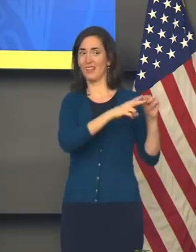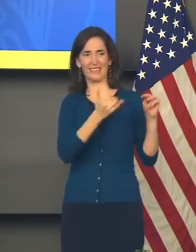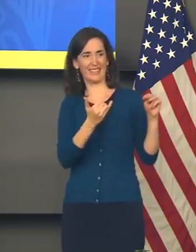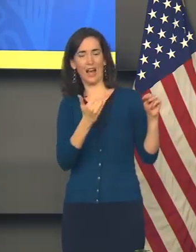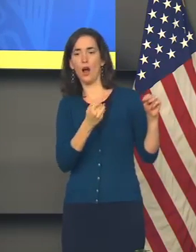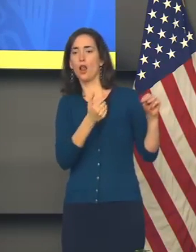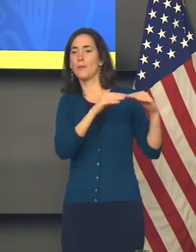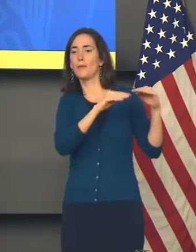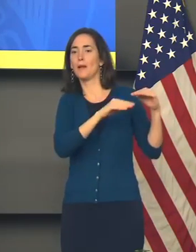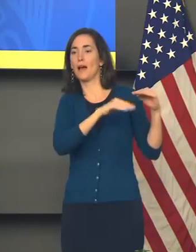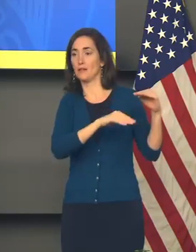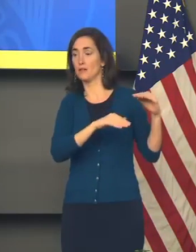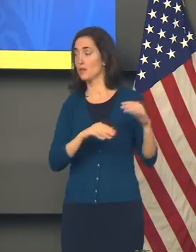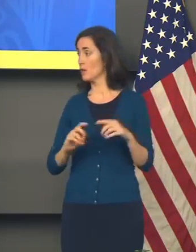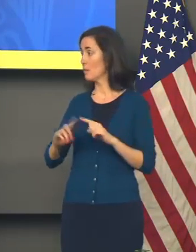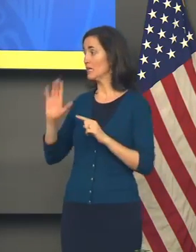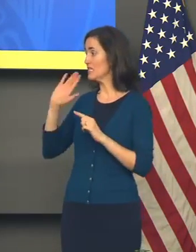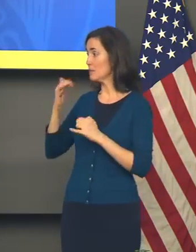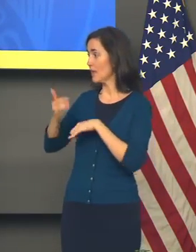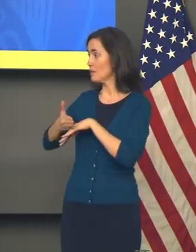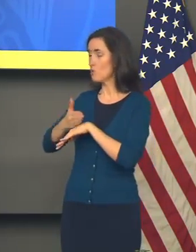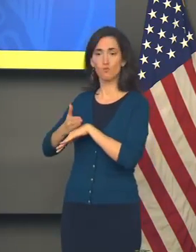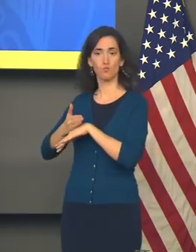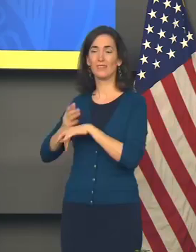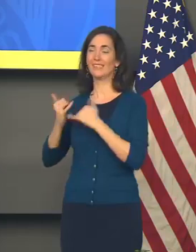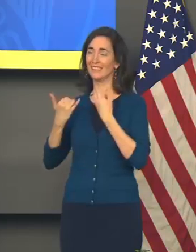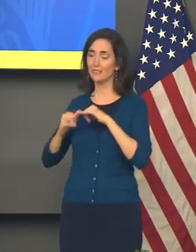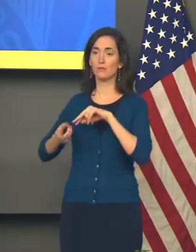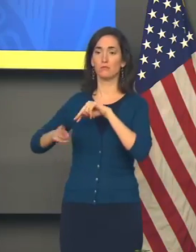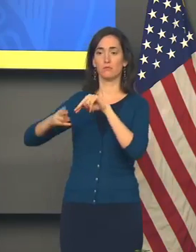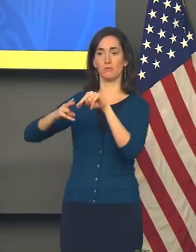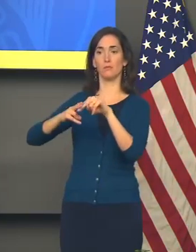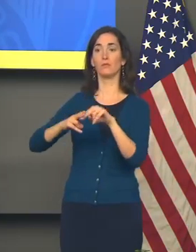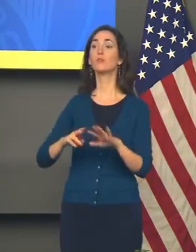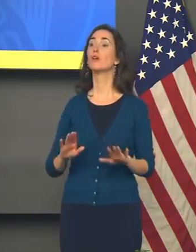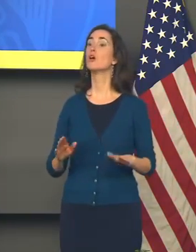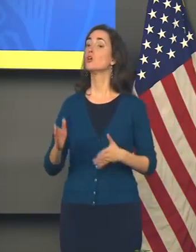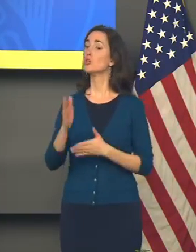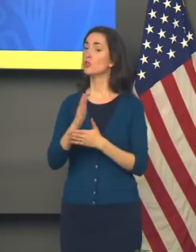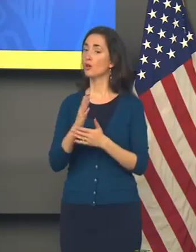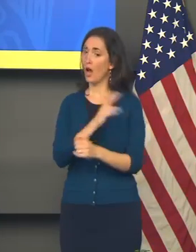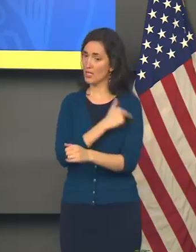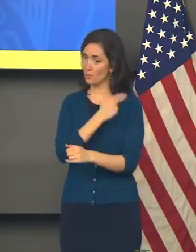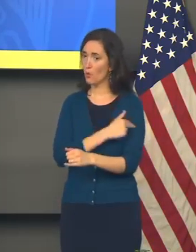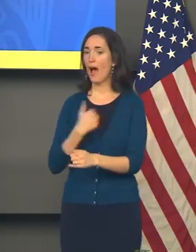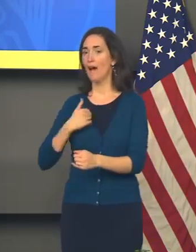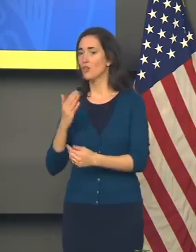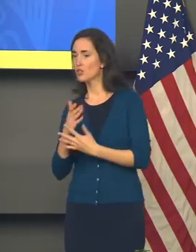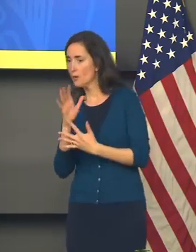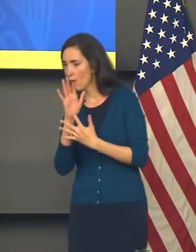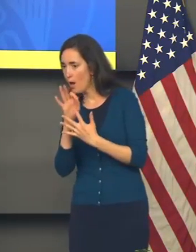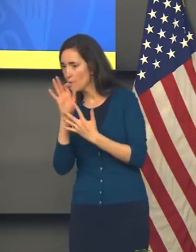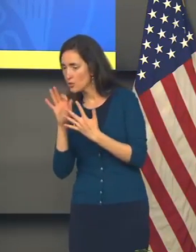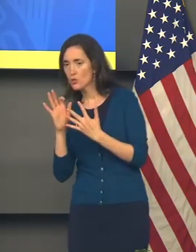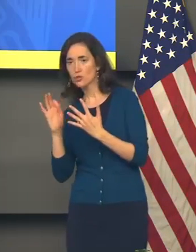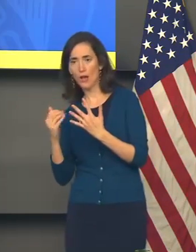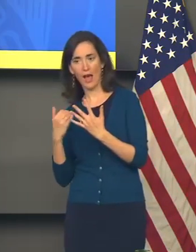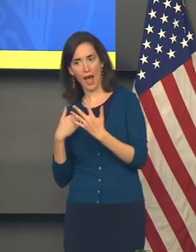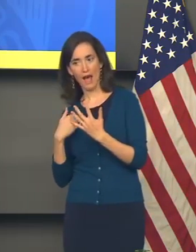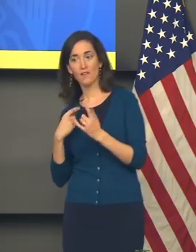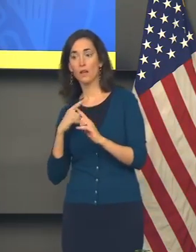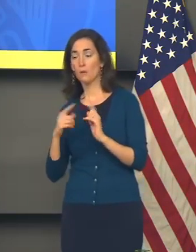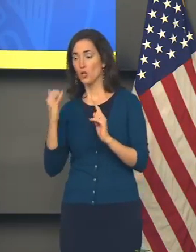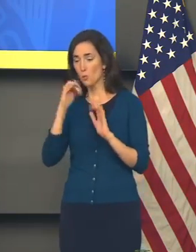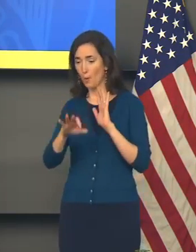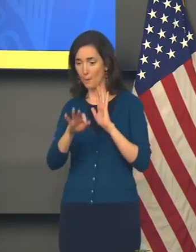it's slowing. You know, hospitals continue to have some levers at their disposal, but these are not, these are levers that have really dire